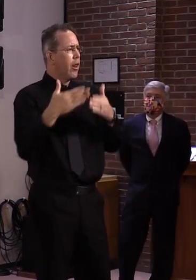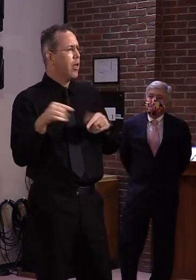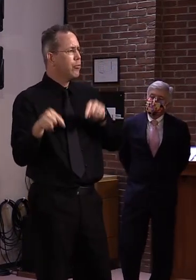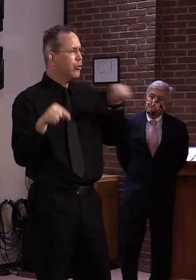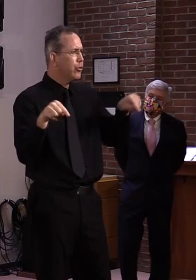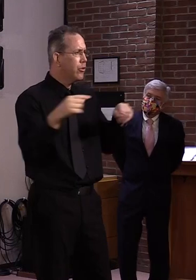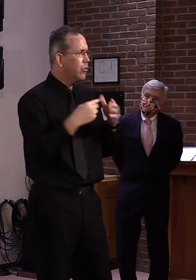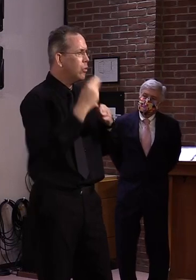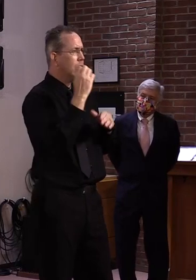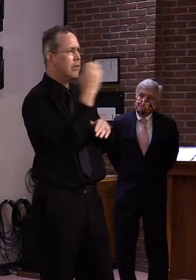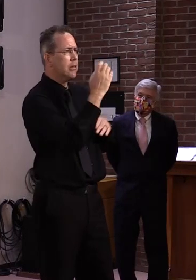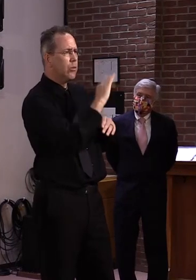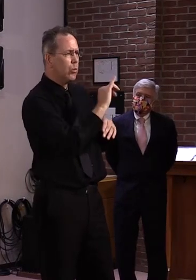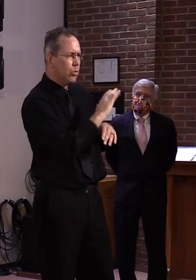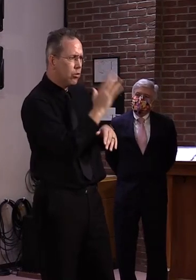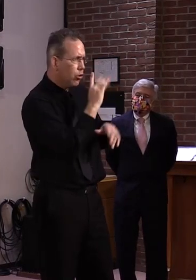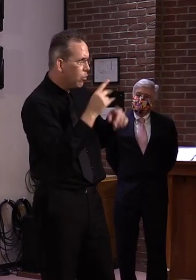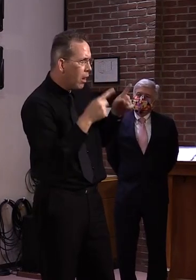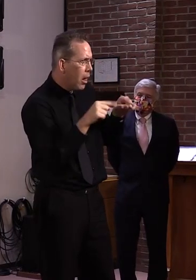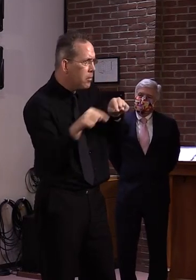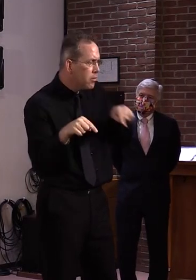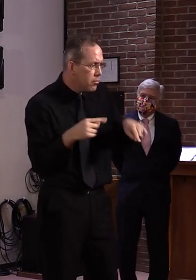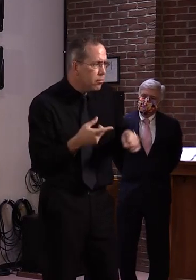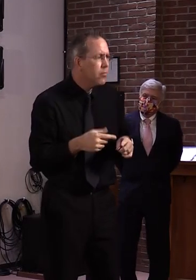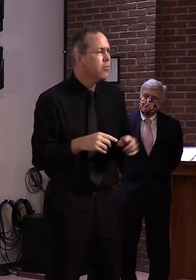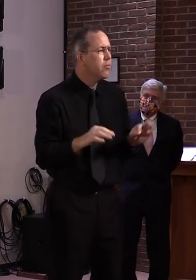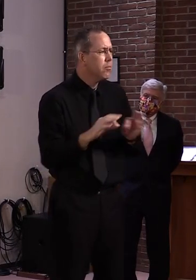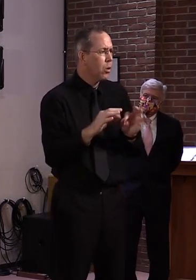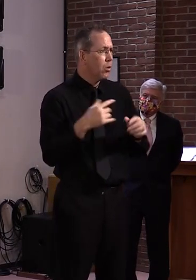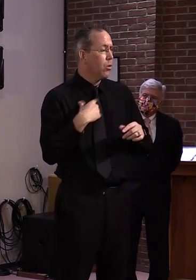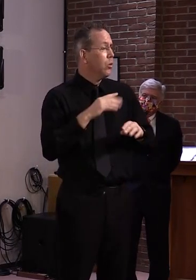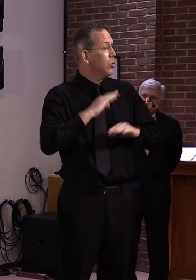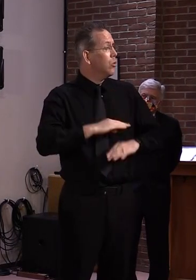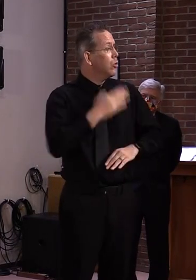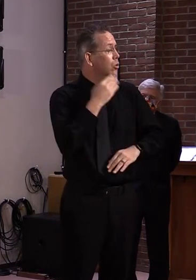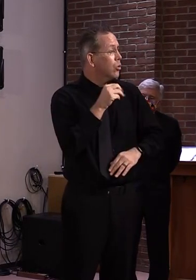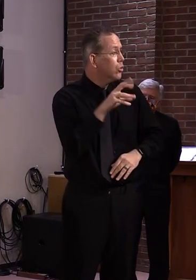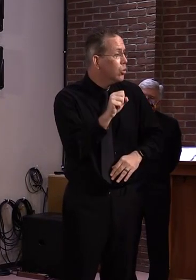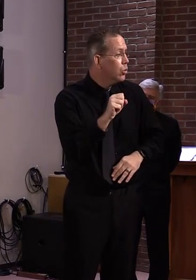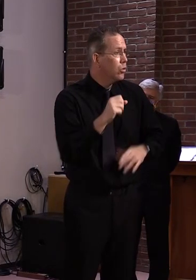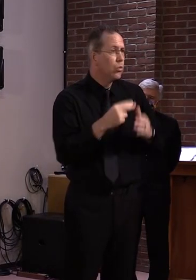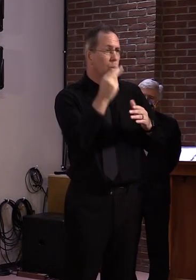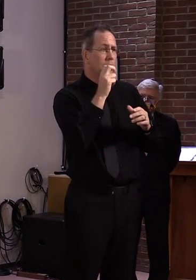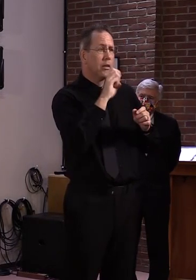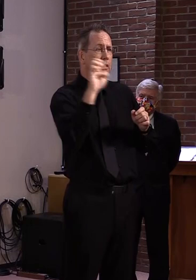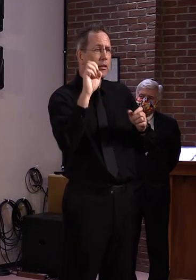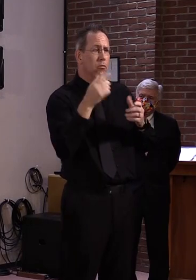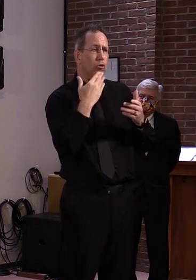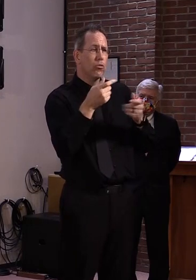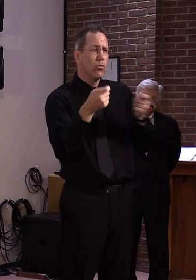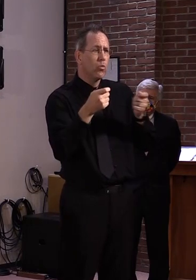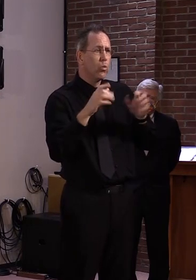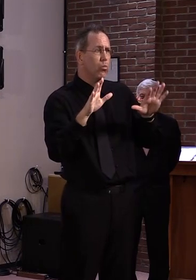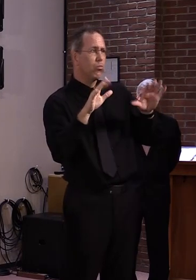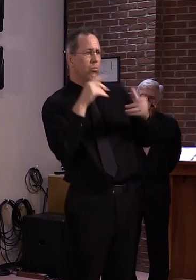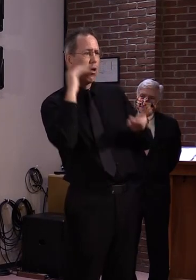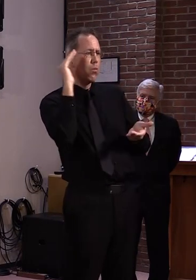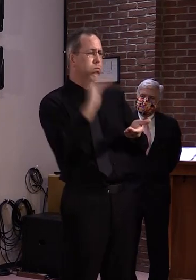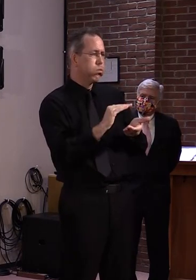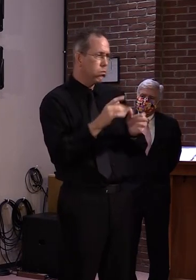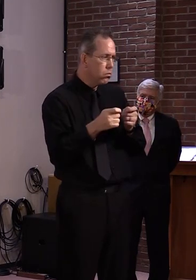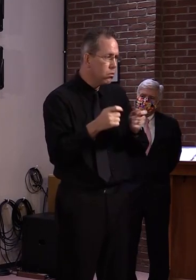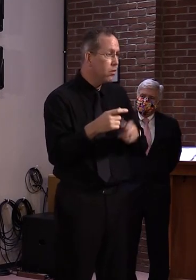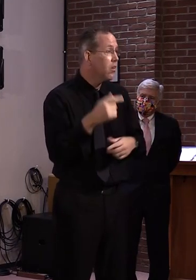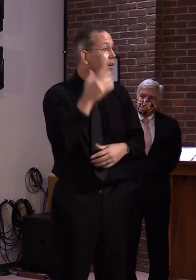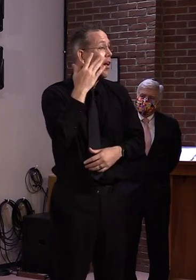happening with them. It's good news right now, but, but who knows, it was good news and in some of those in California, for instance,